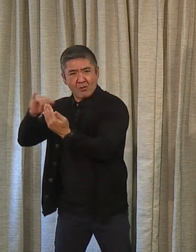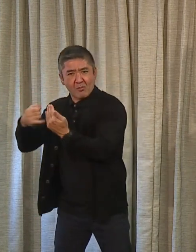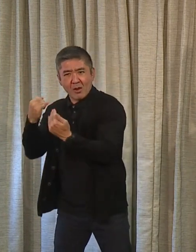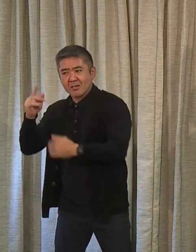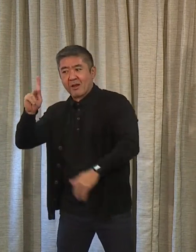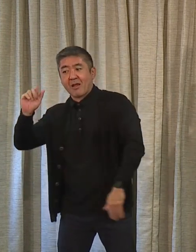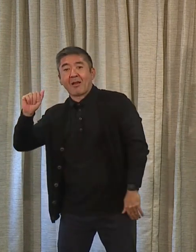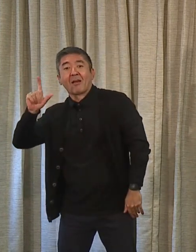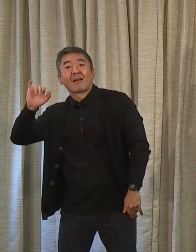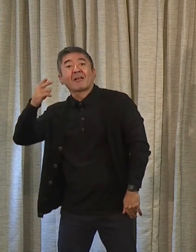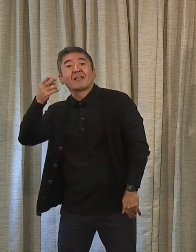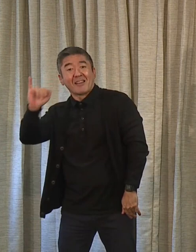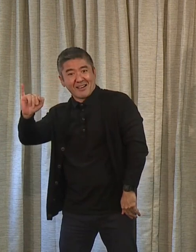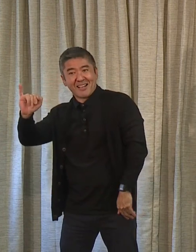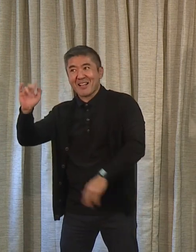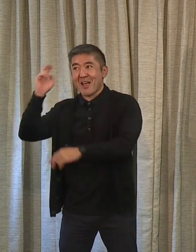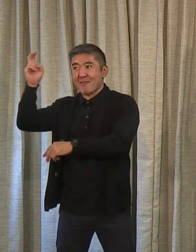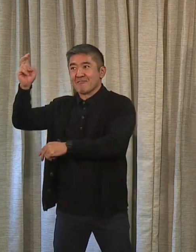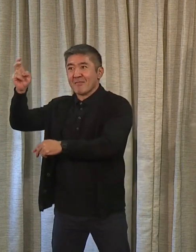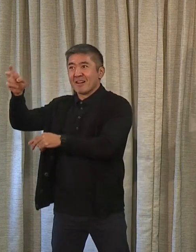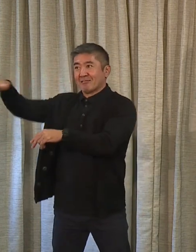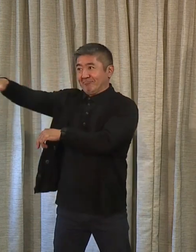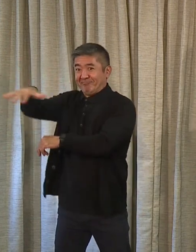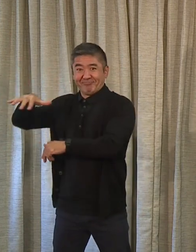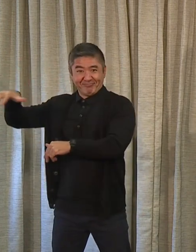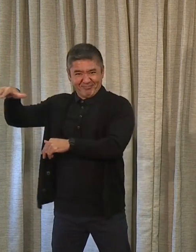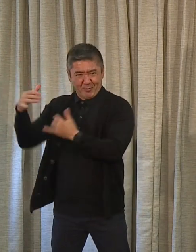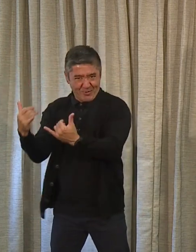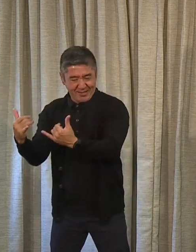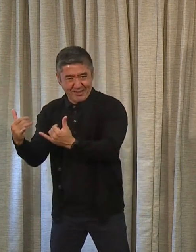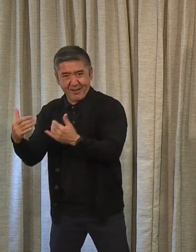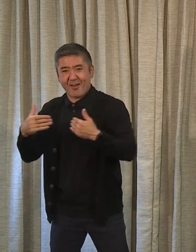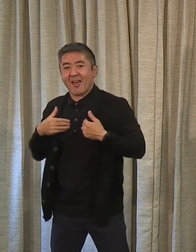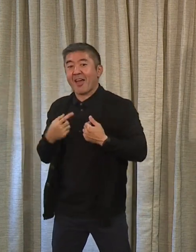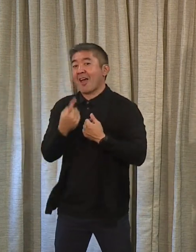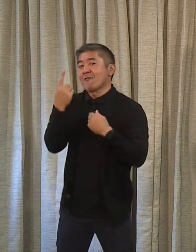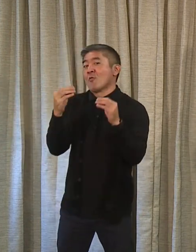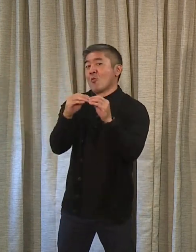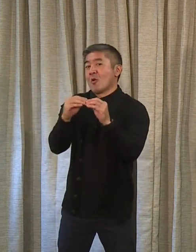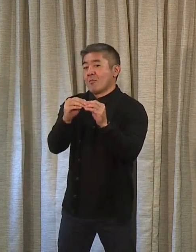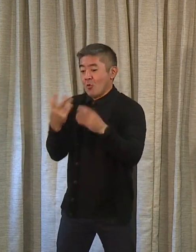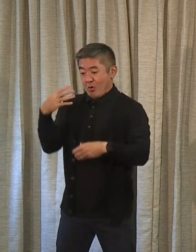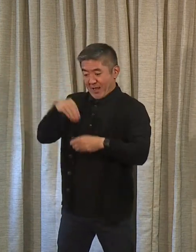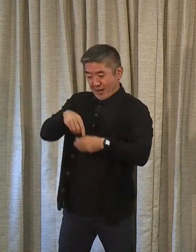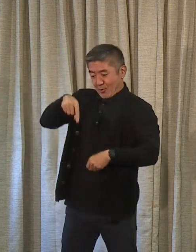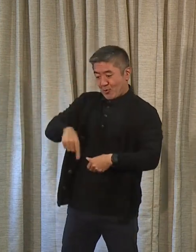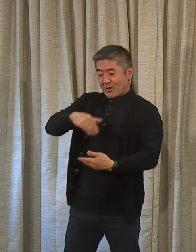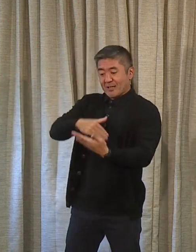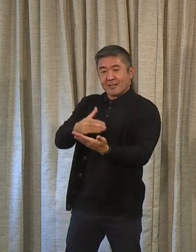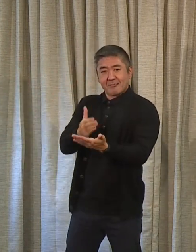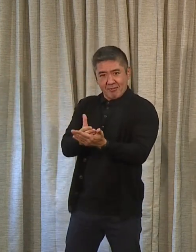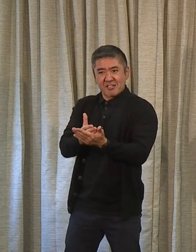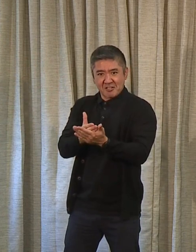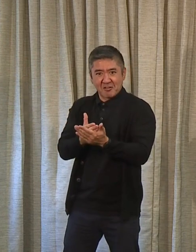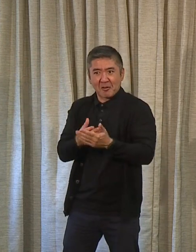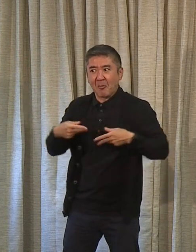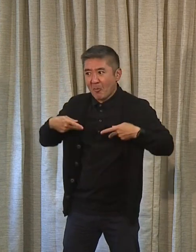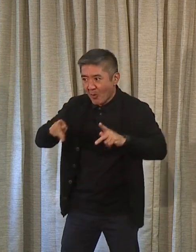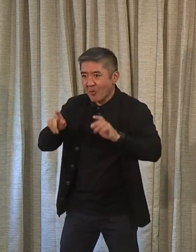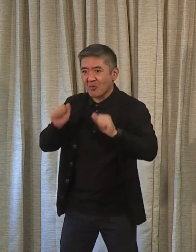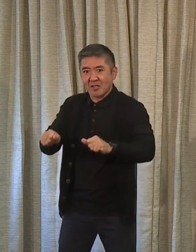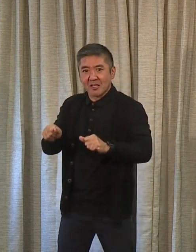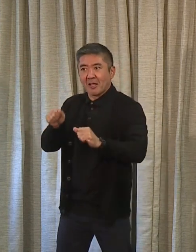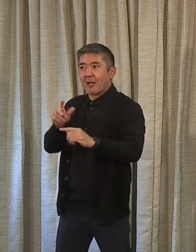Kalihi Bus Depot right now. And we have another one that's included in this budget that will allow us to put in some